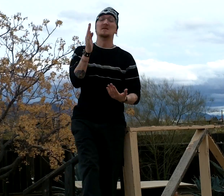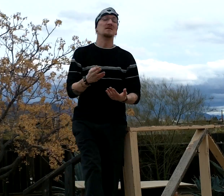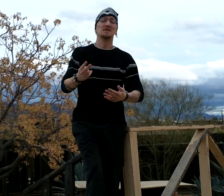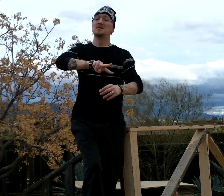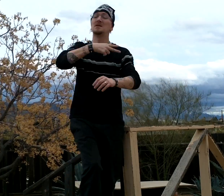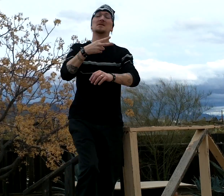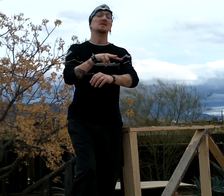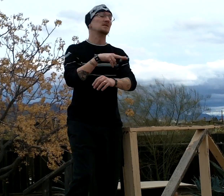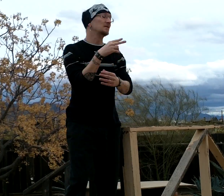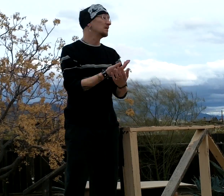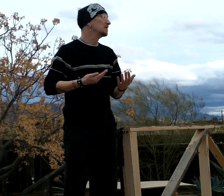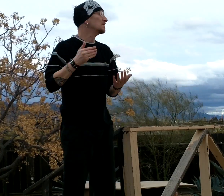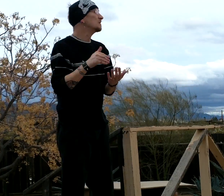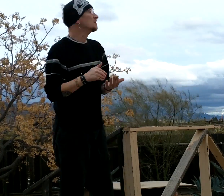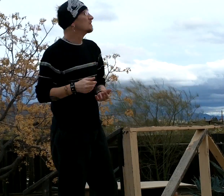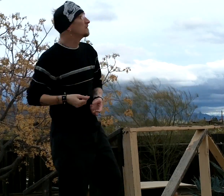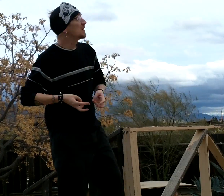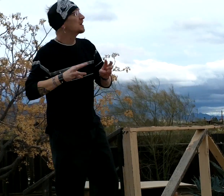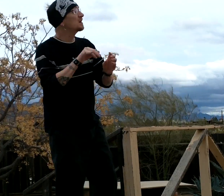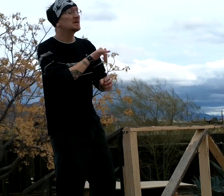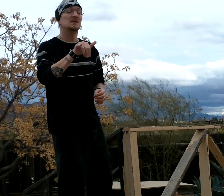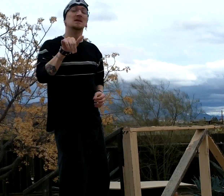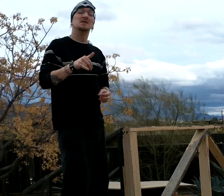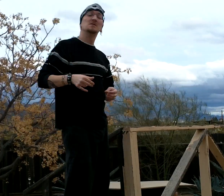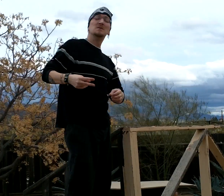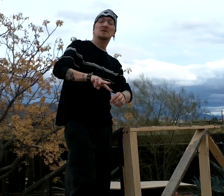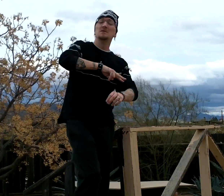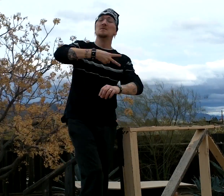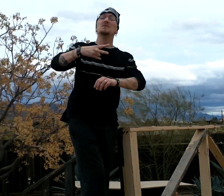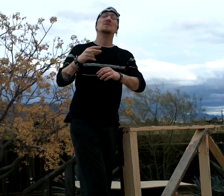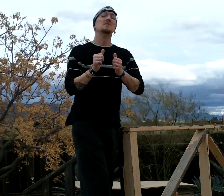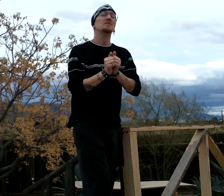gonna dance again The way I'd dance with you